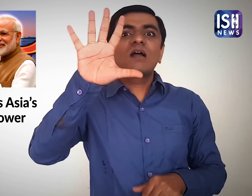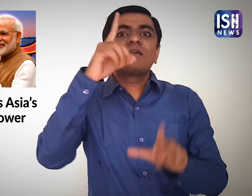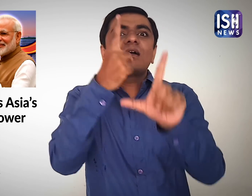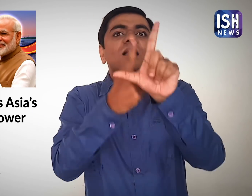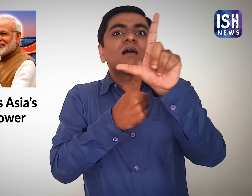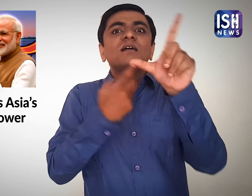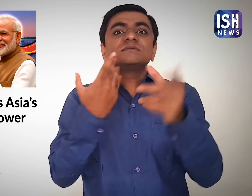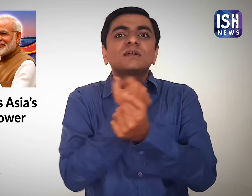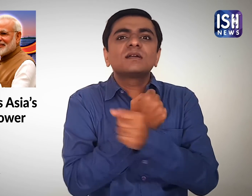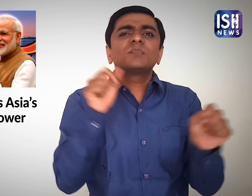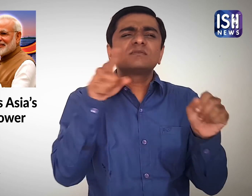years of its independence.